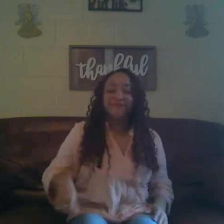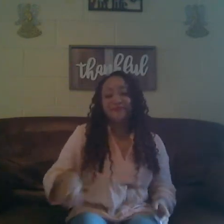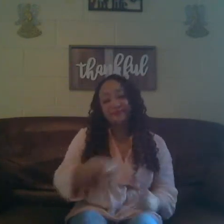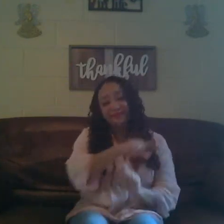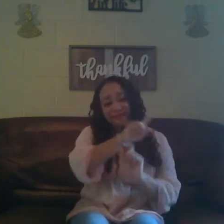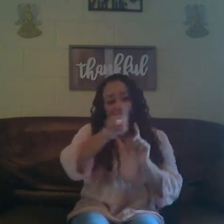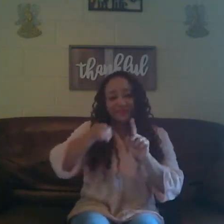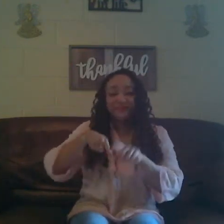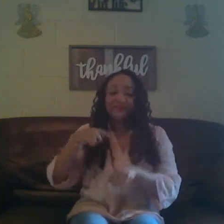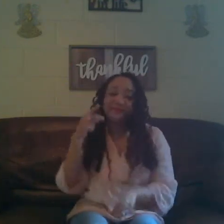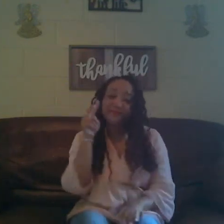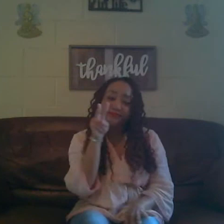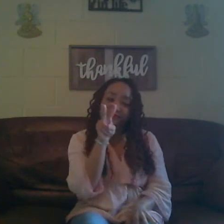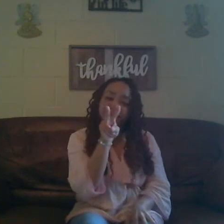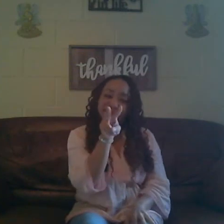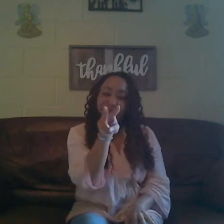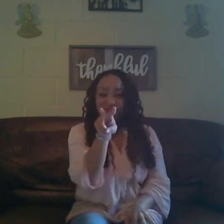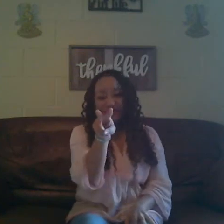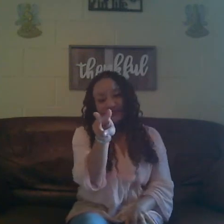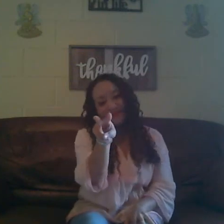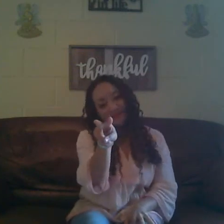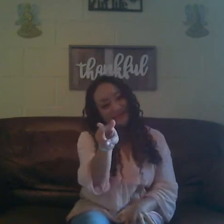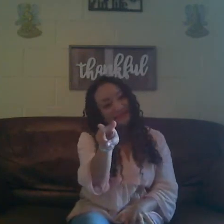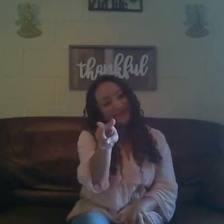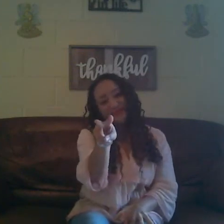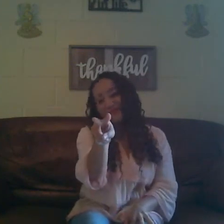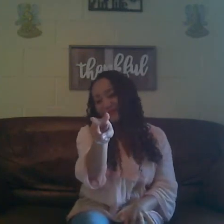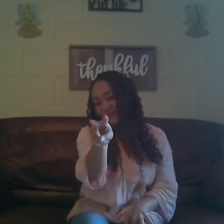When I lay eyes on you